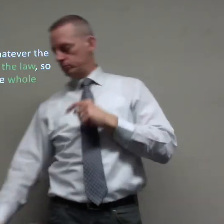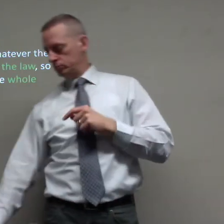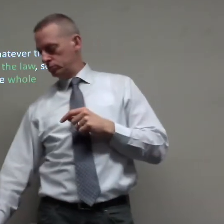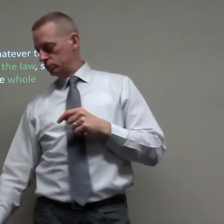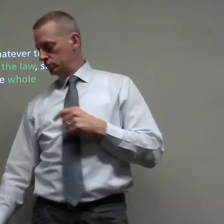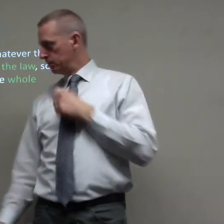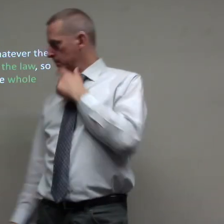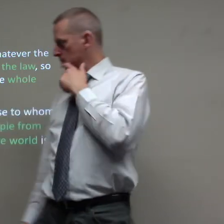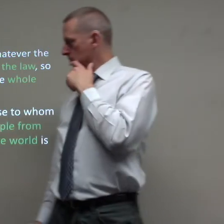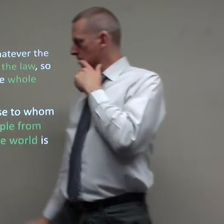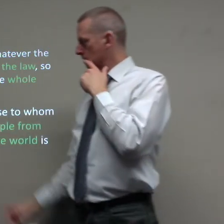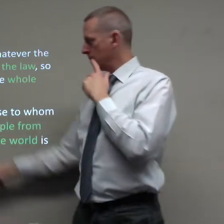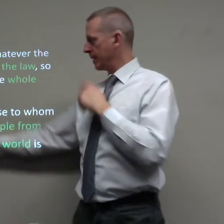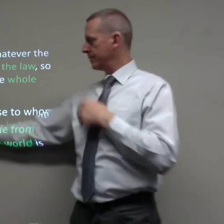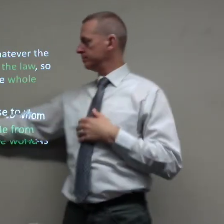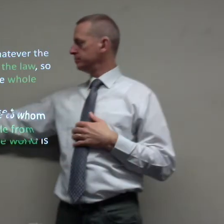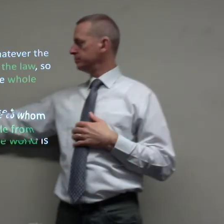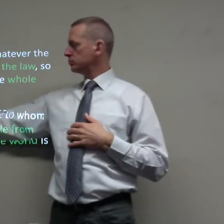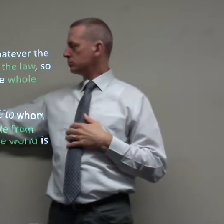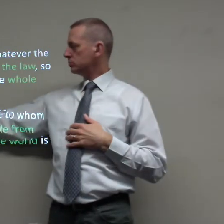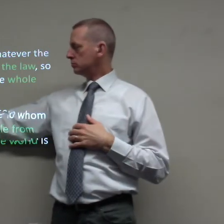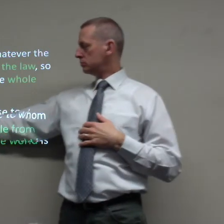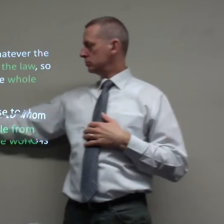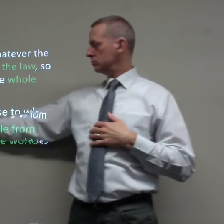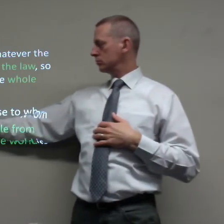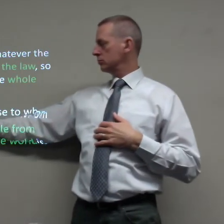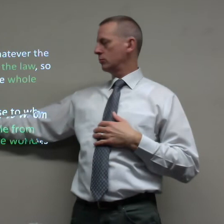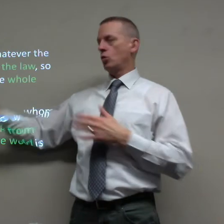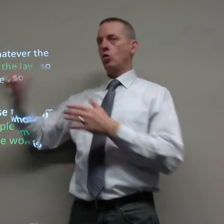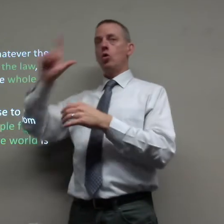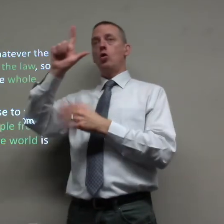I change things to make it a little easier the law applies